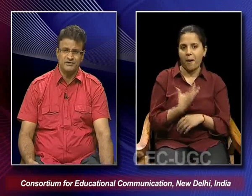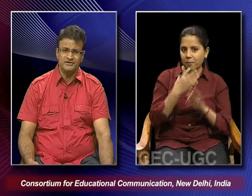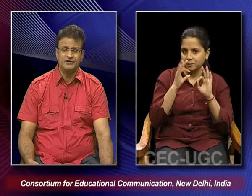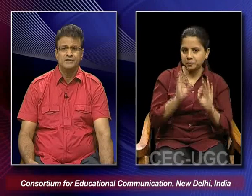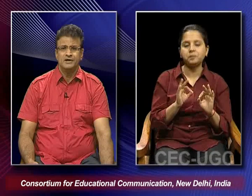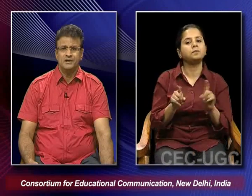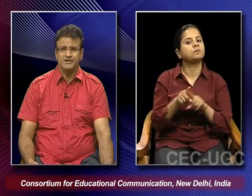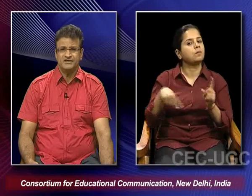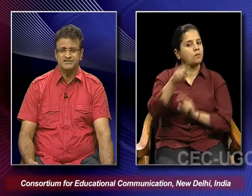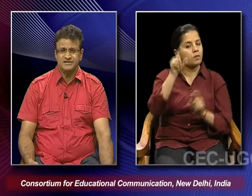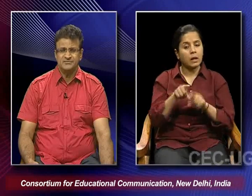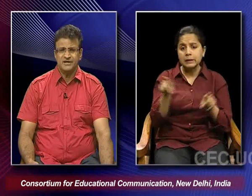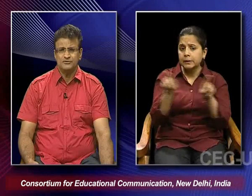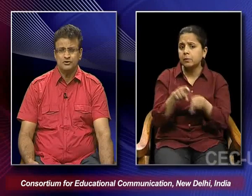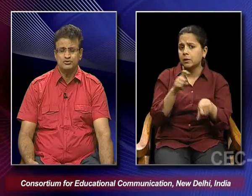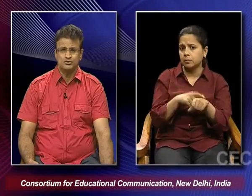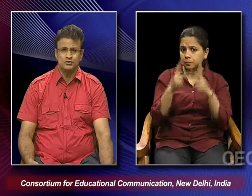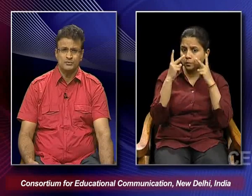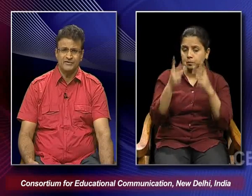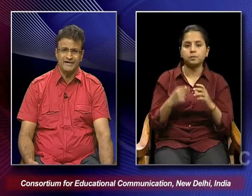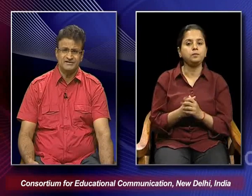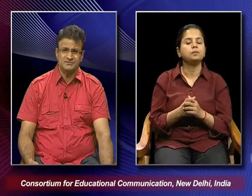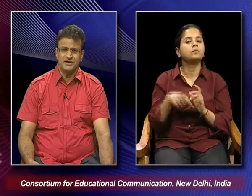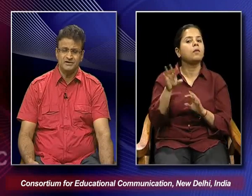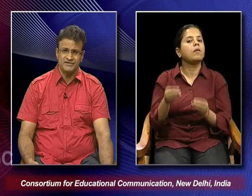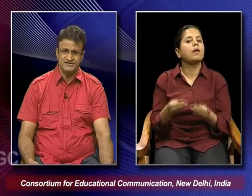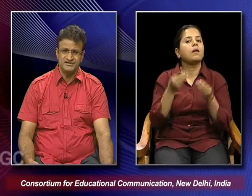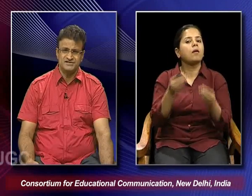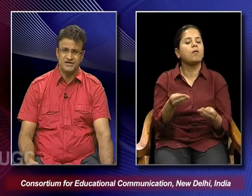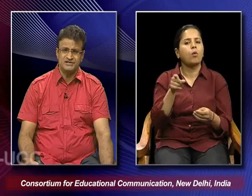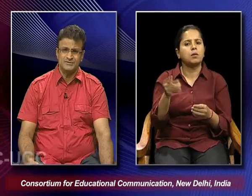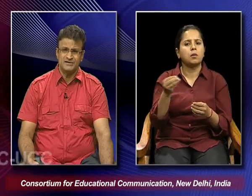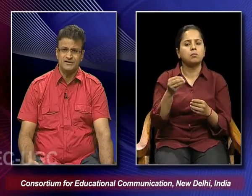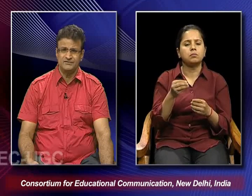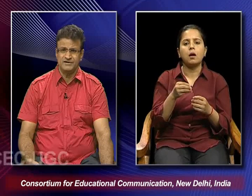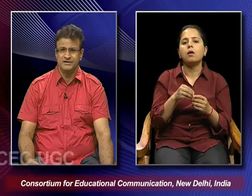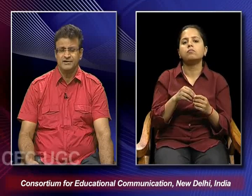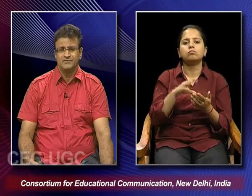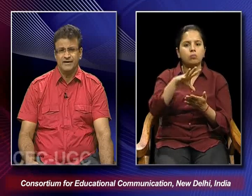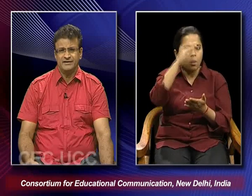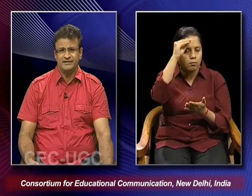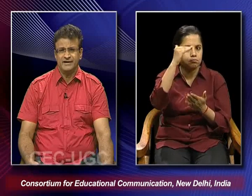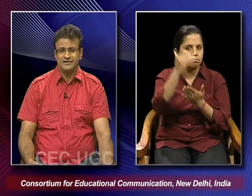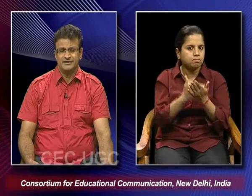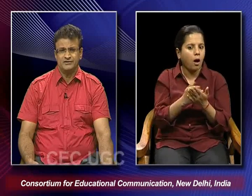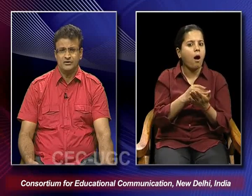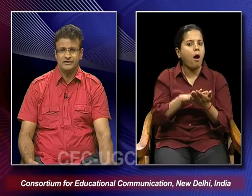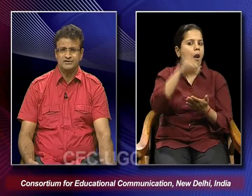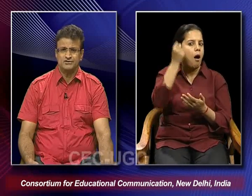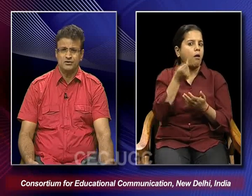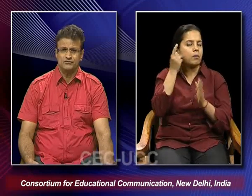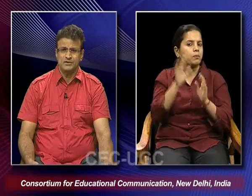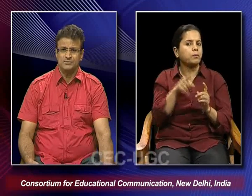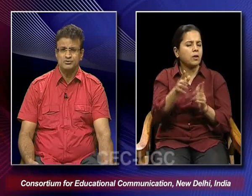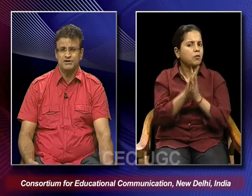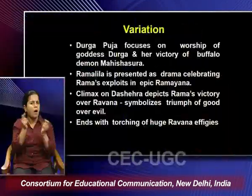enjoyment. But at the same time they also provide some kind of lessons as well where we find that in the context